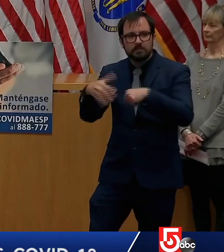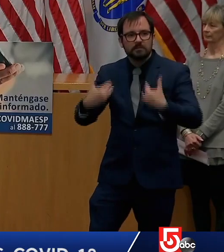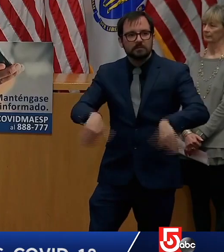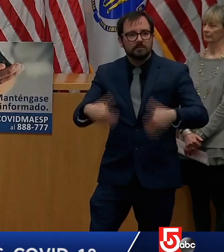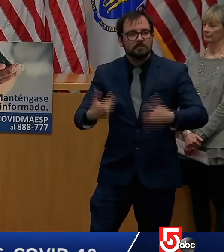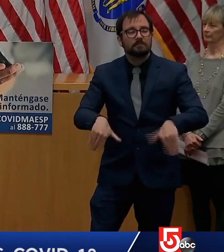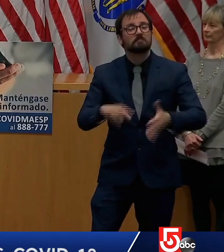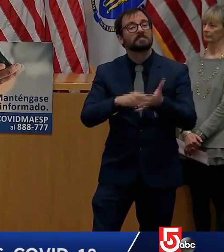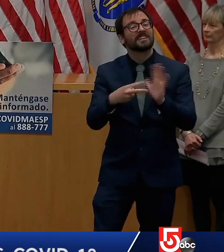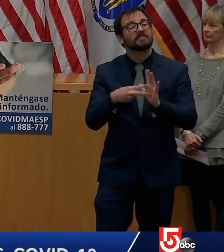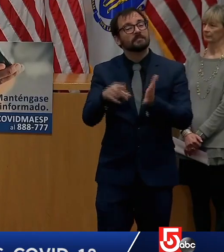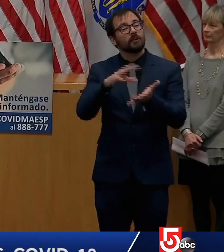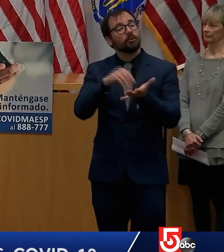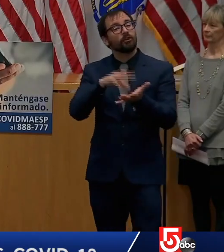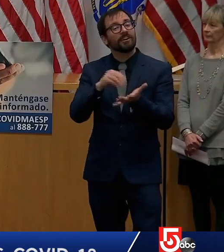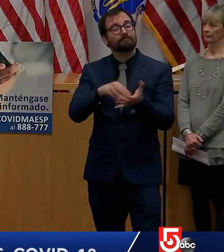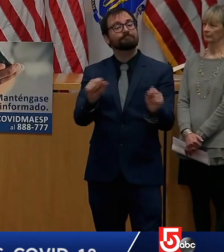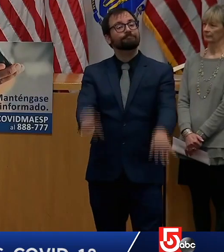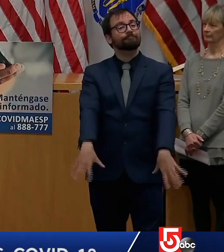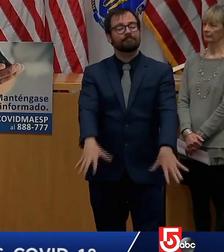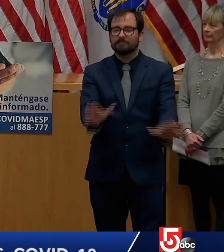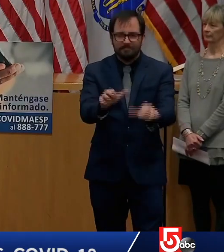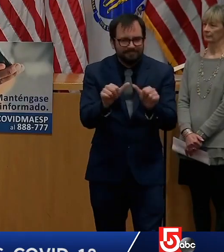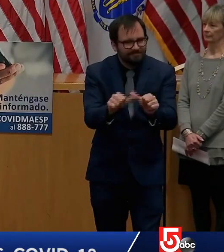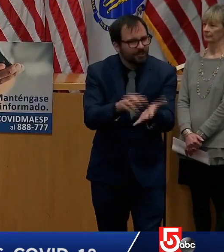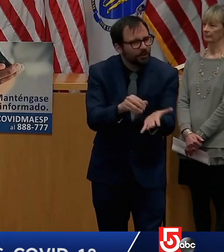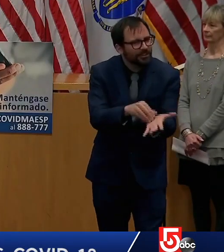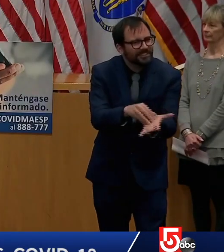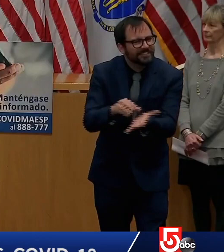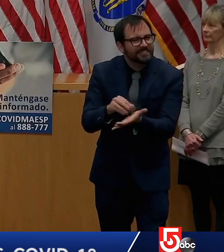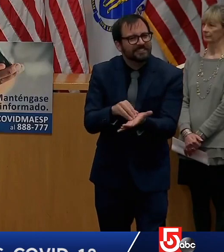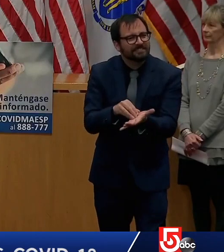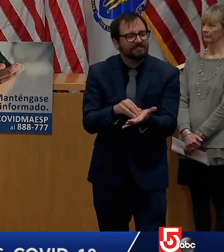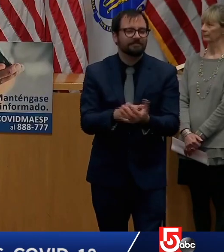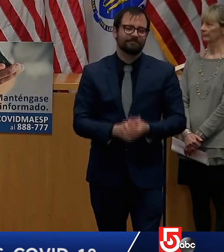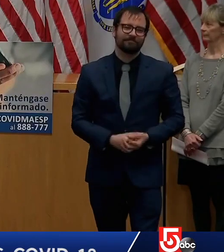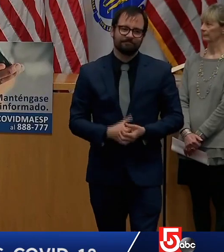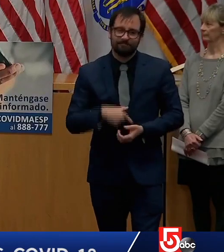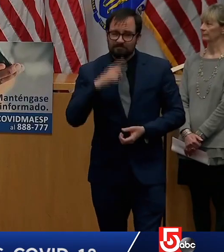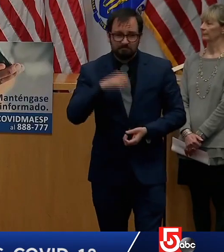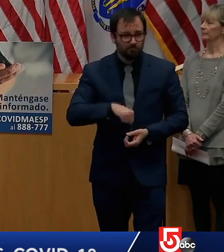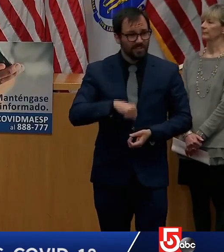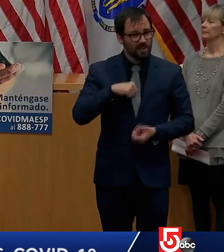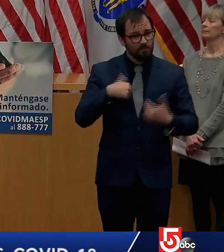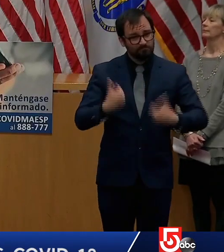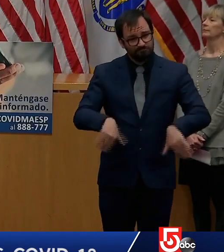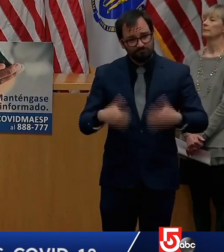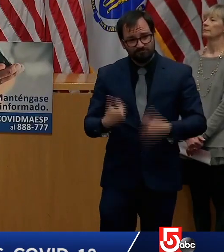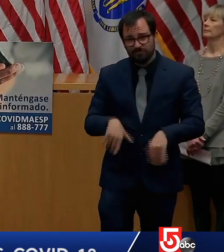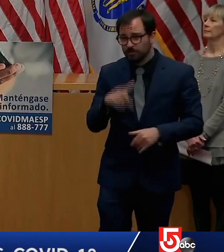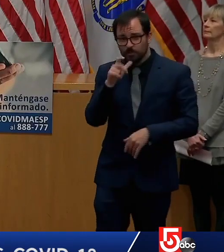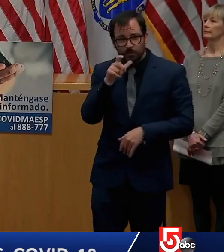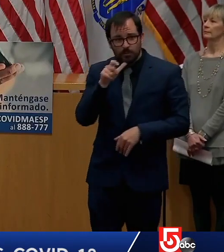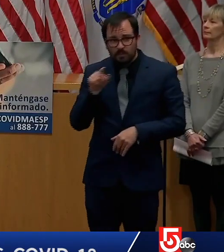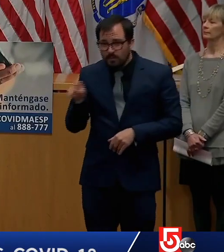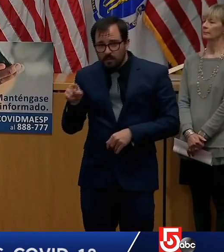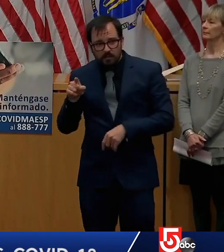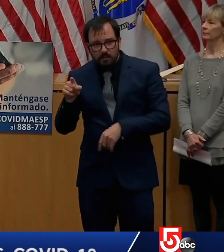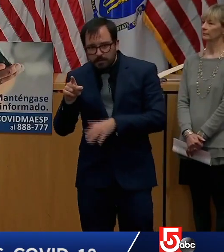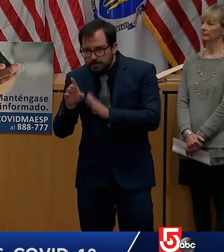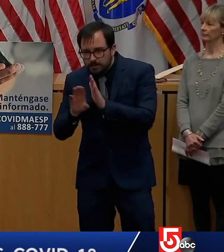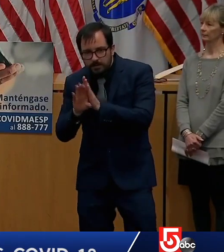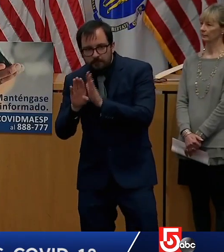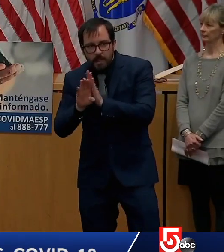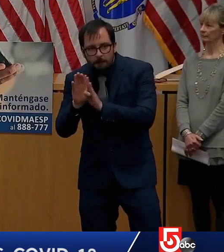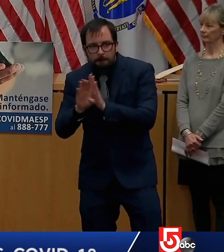parent organizations that produced our initial remote learning recommendations. In fact, those recommendations were among the